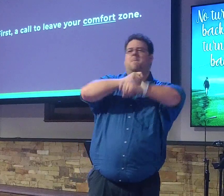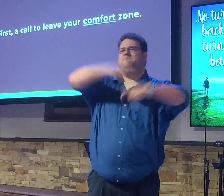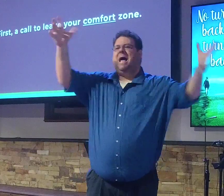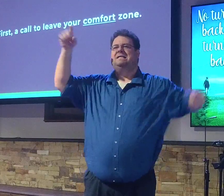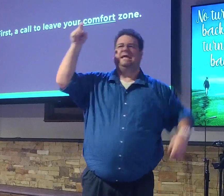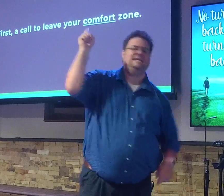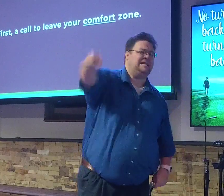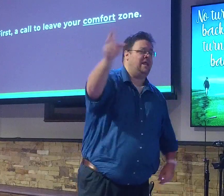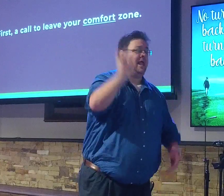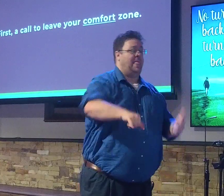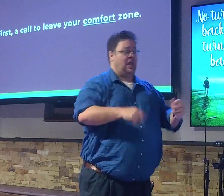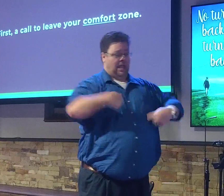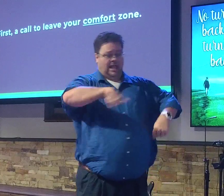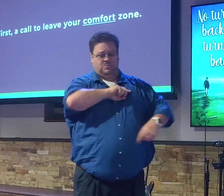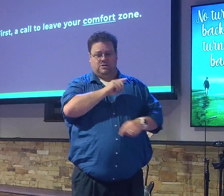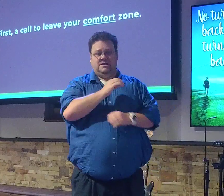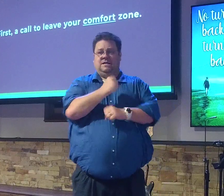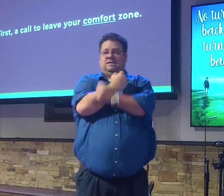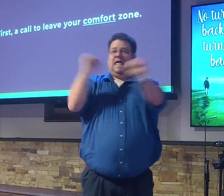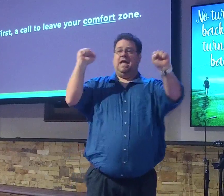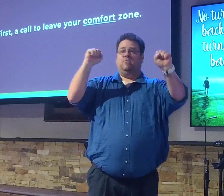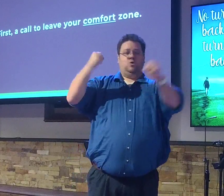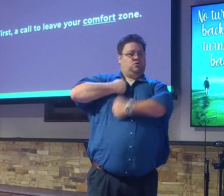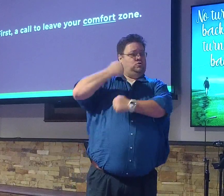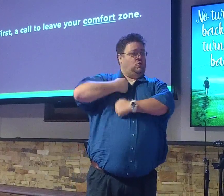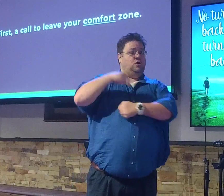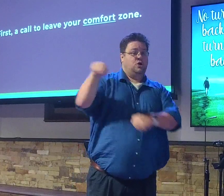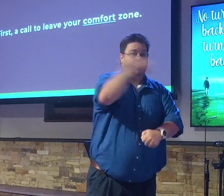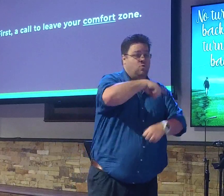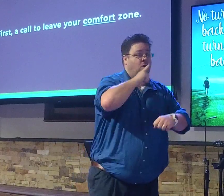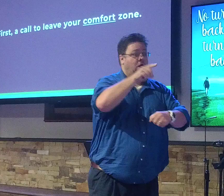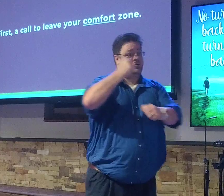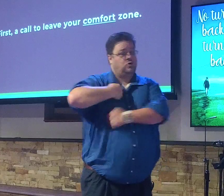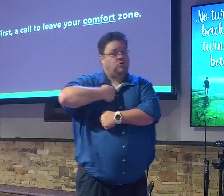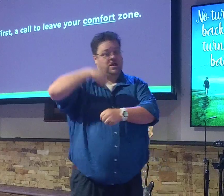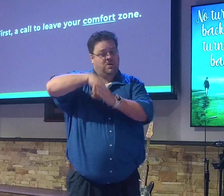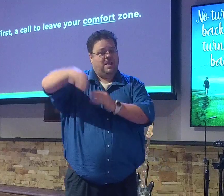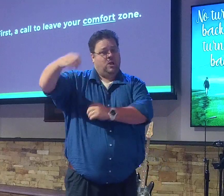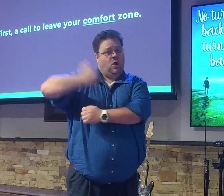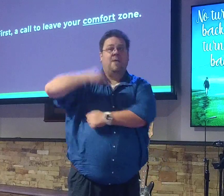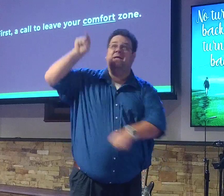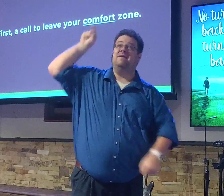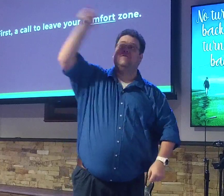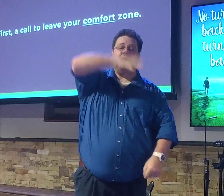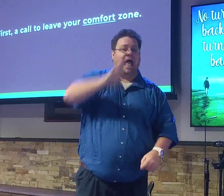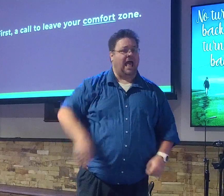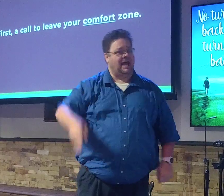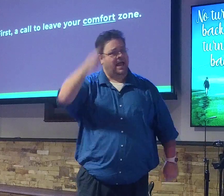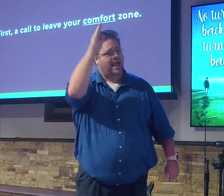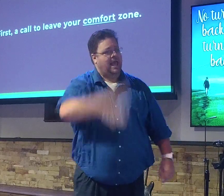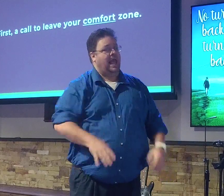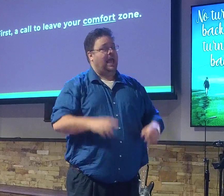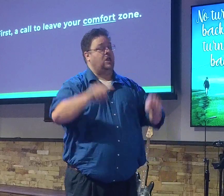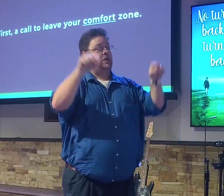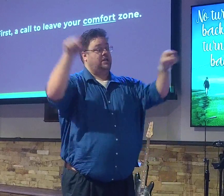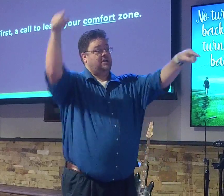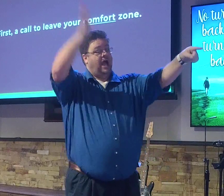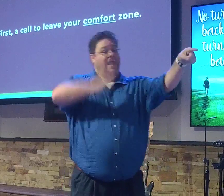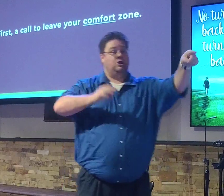those of us who are saved, we are his soldiers. We are in his army. And God's main concern, just like that drill